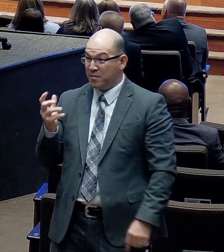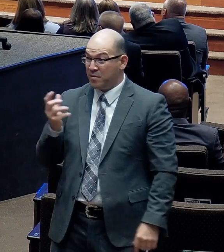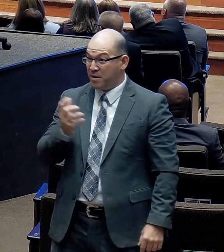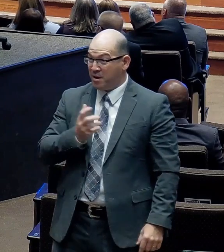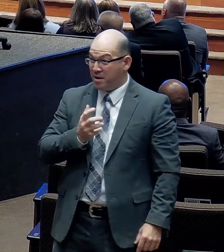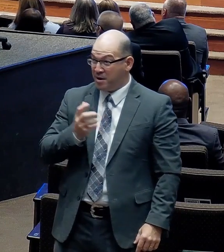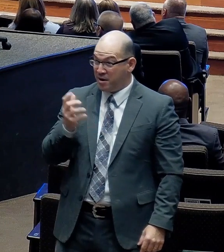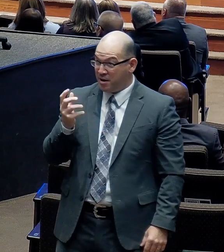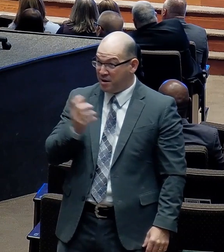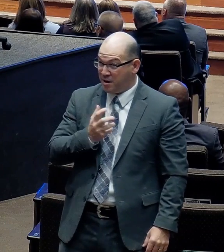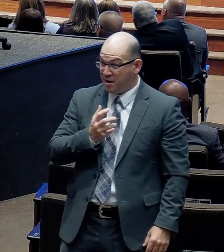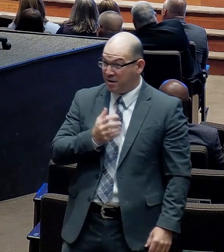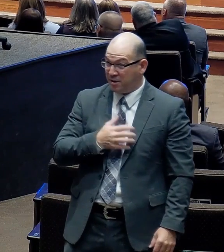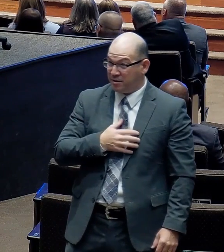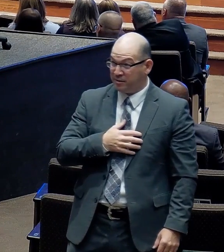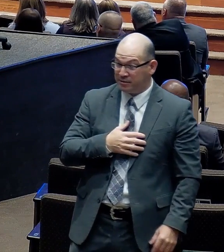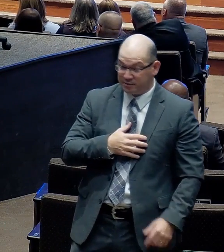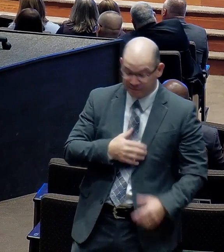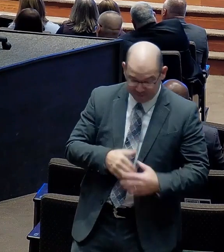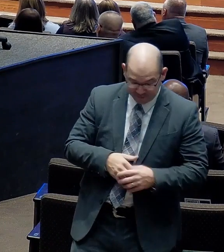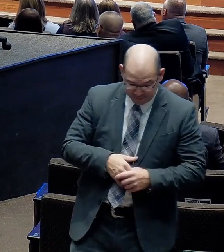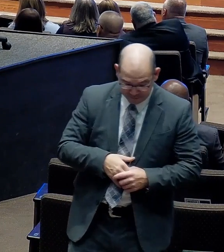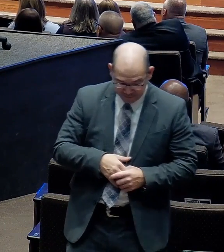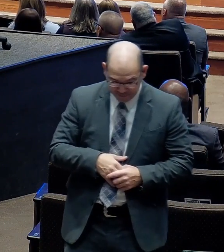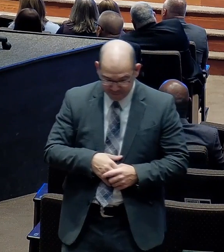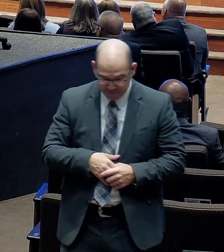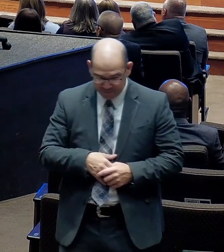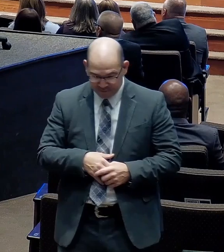When Brother Mrs. Chappell took this pastoring.